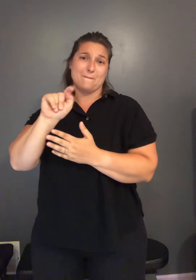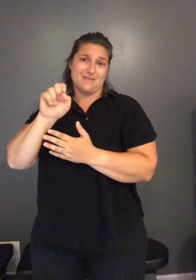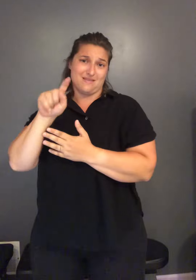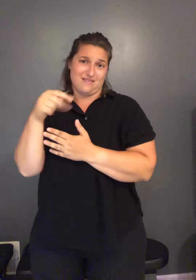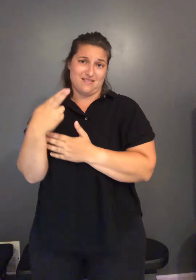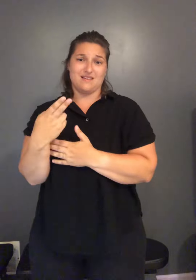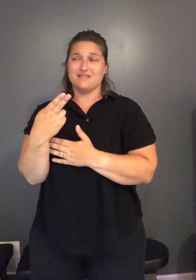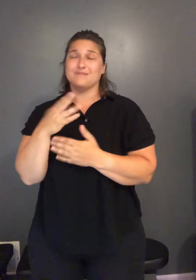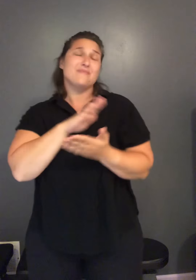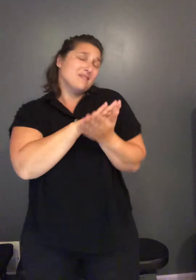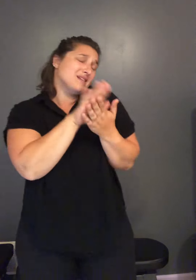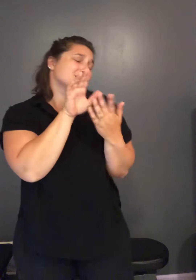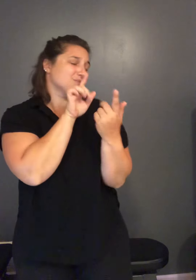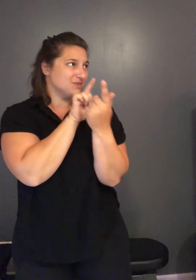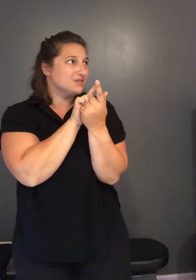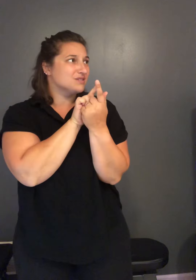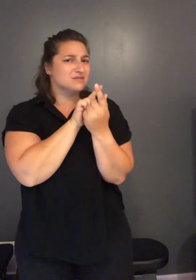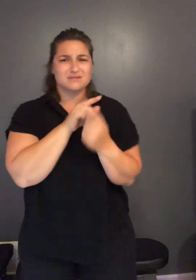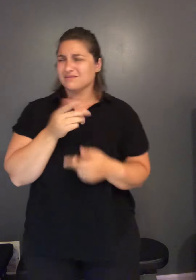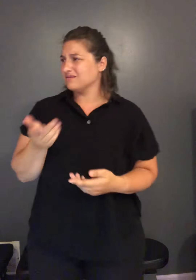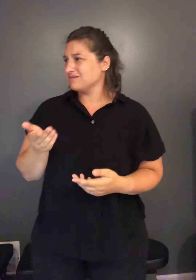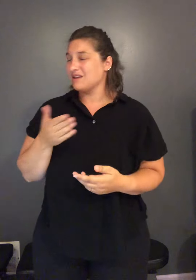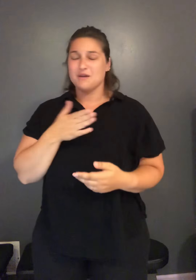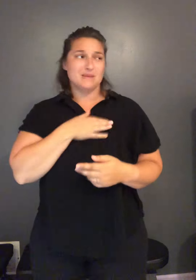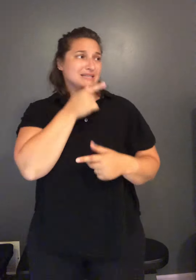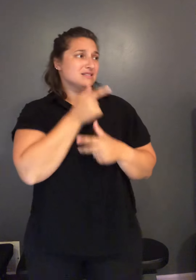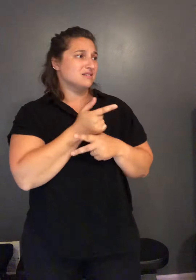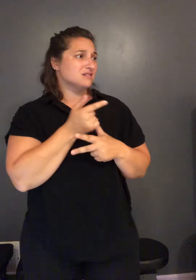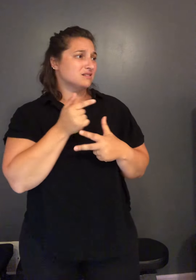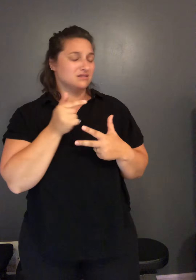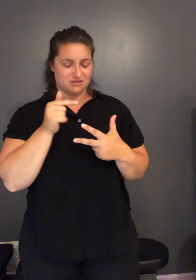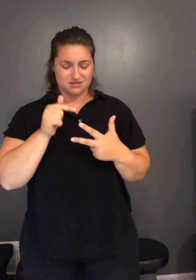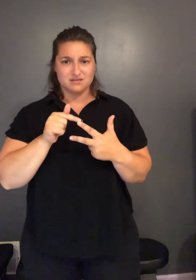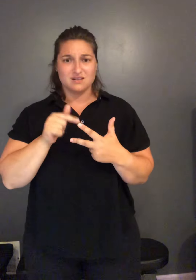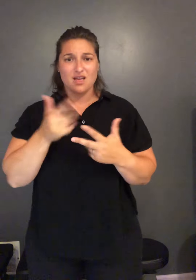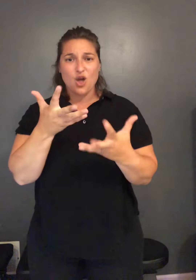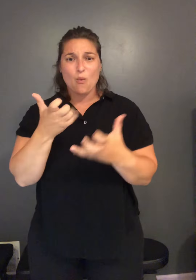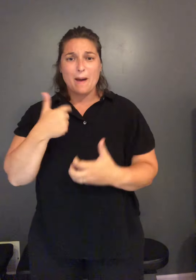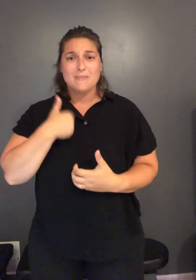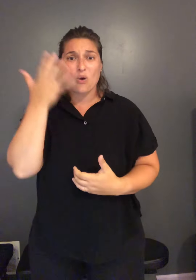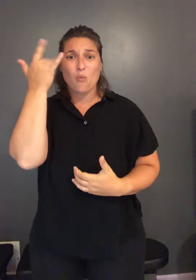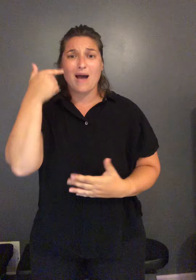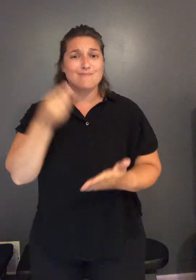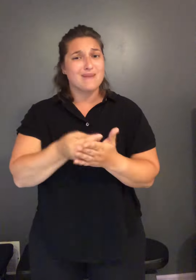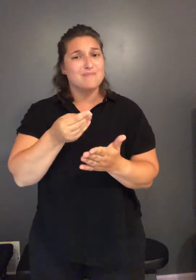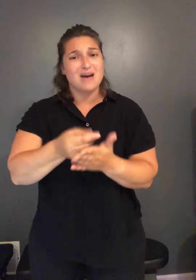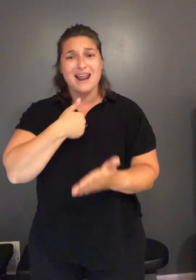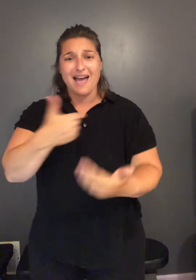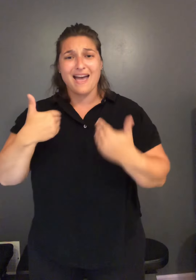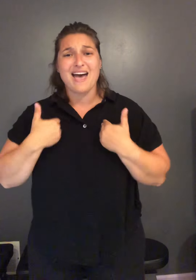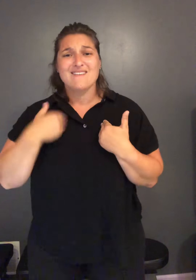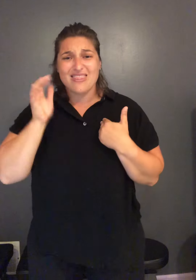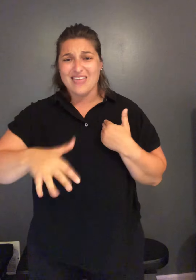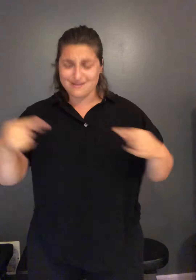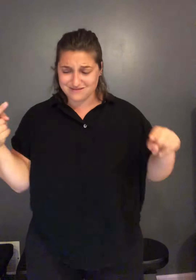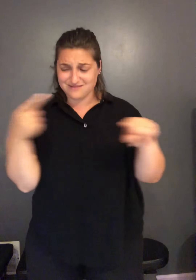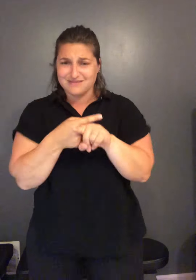Schuyler? my sister number two he's after me cause I'm a Scottish sister that I love you to satisfy I have to be